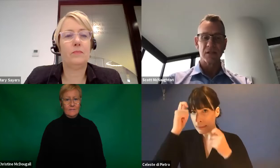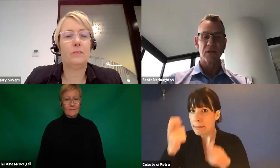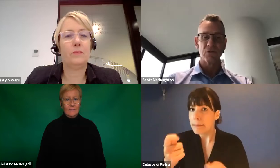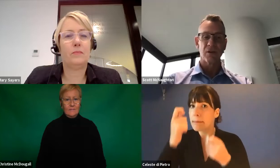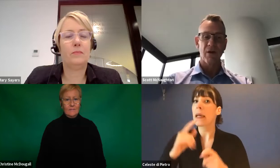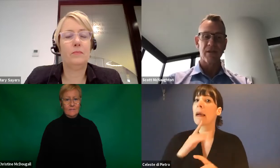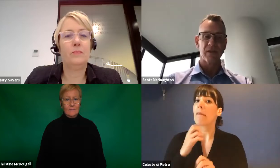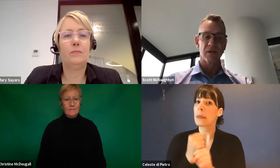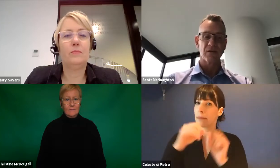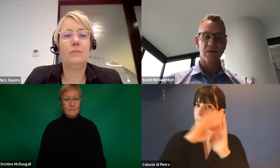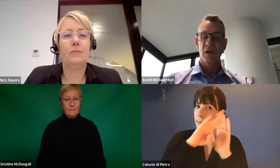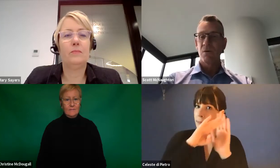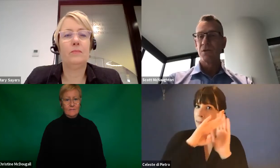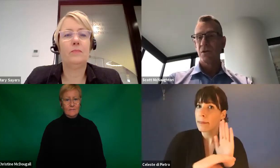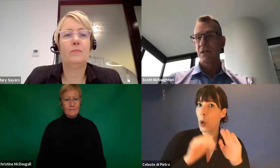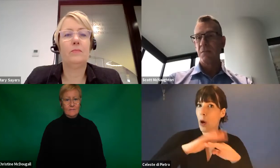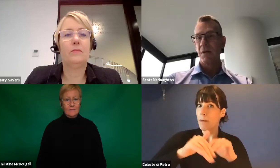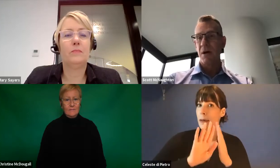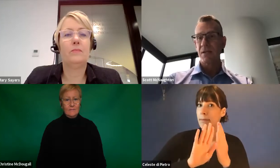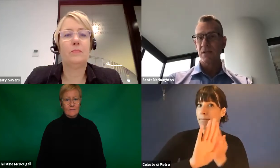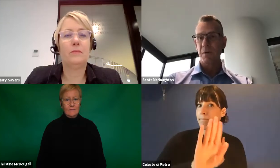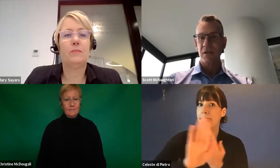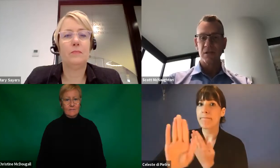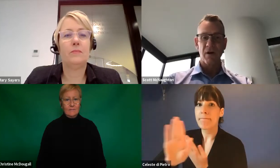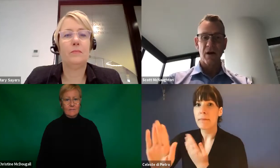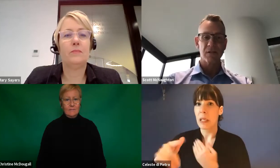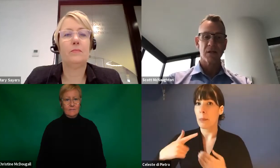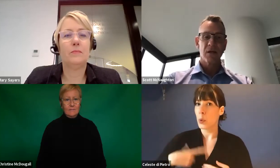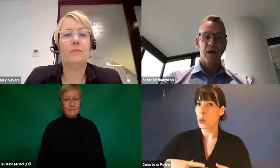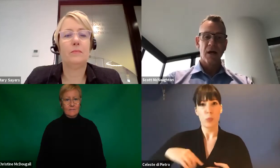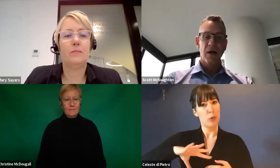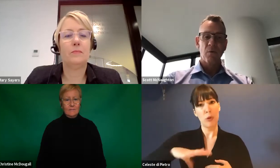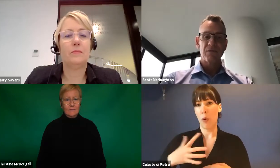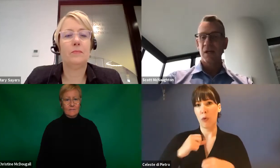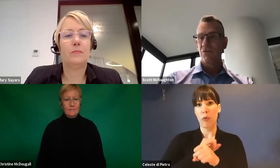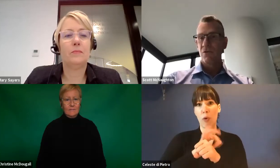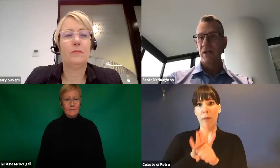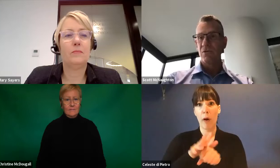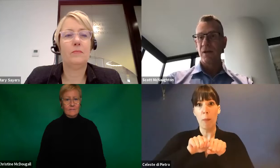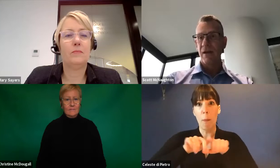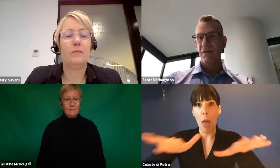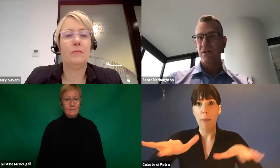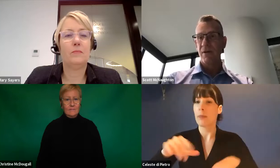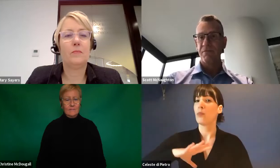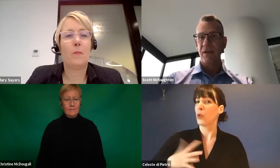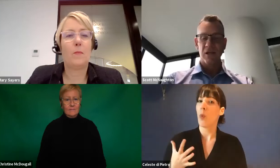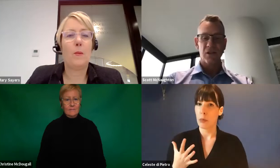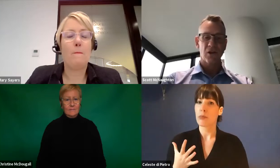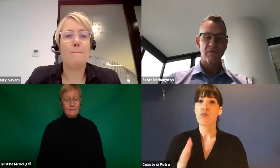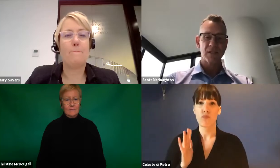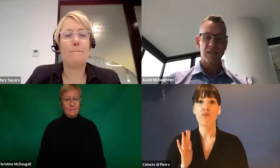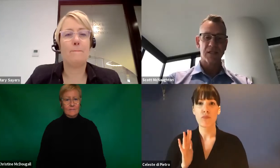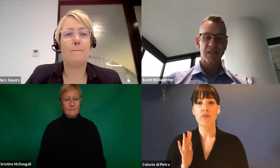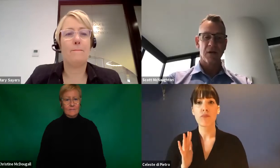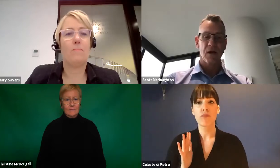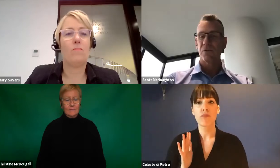distancing and doing the right things because we do need to minimize the spread of this virus. We've seen really good efforts around flattening the